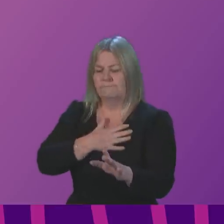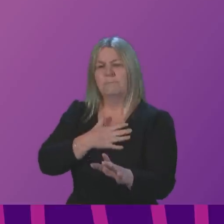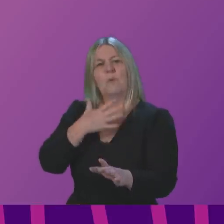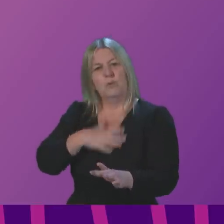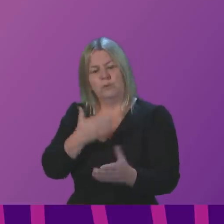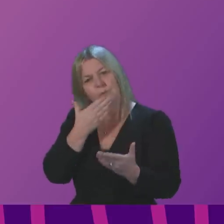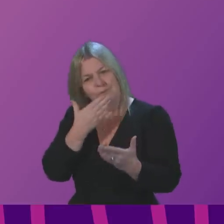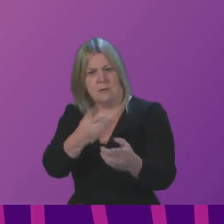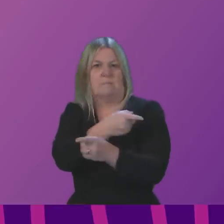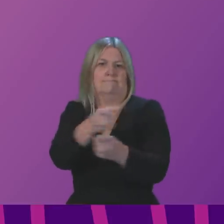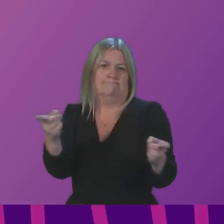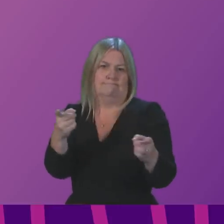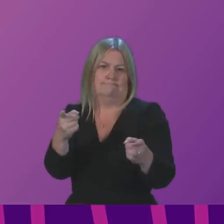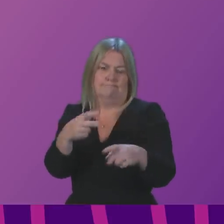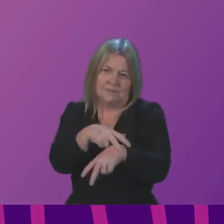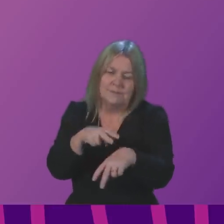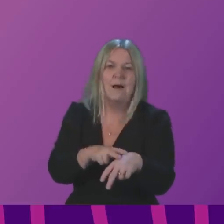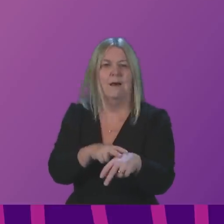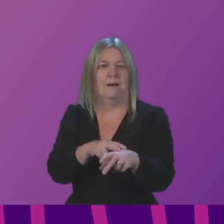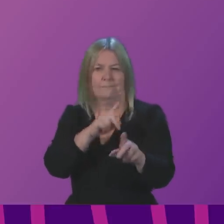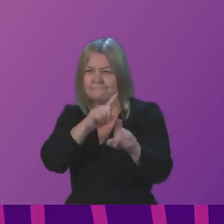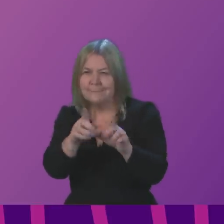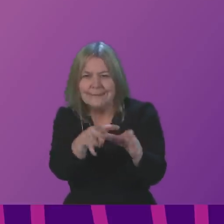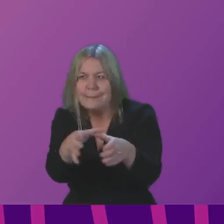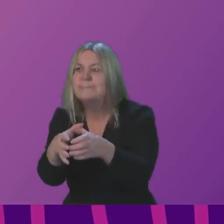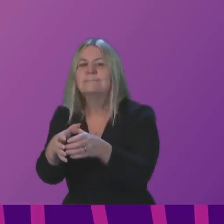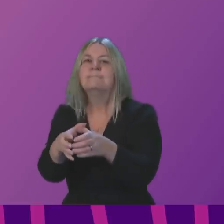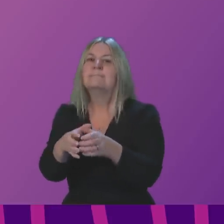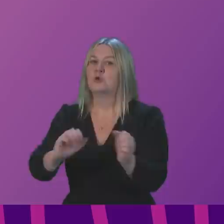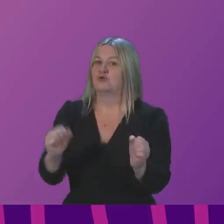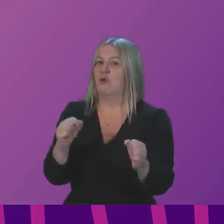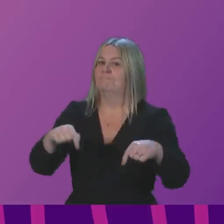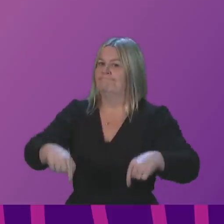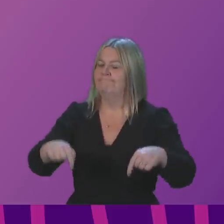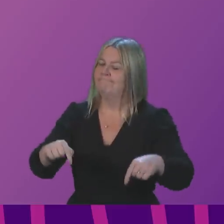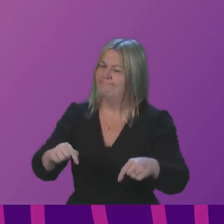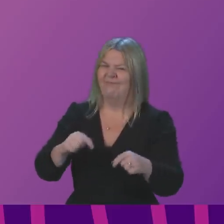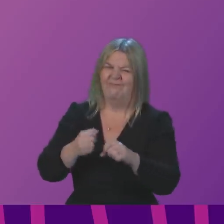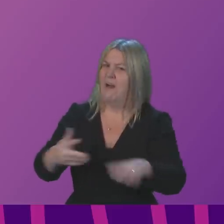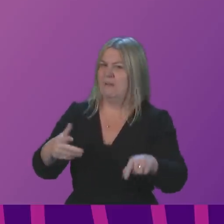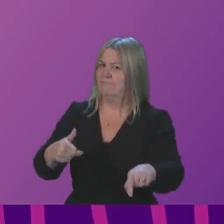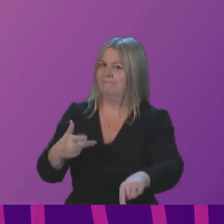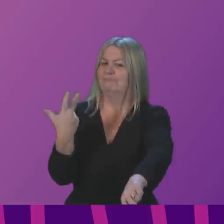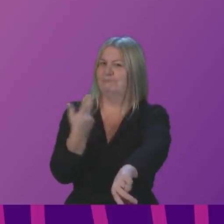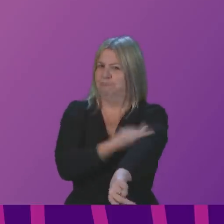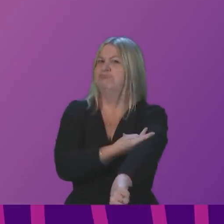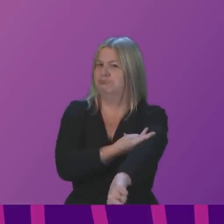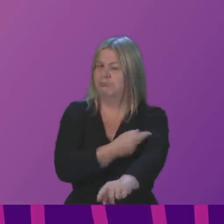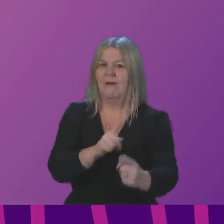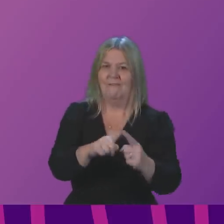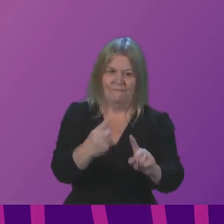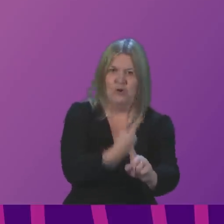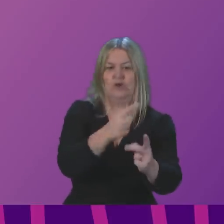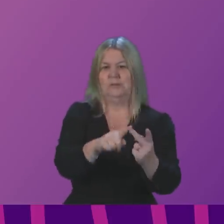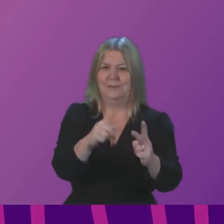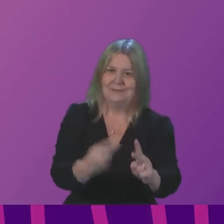teams across the country. Scotland currently has the fastest vaccination programme anywhere in the UK on first doses, on